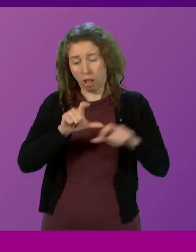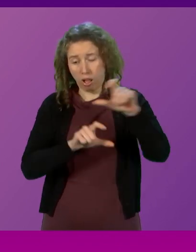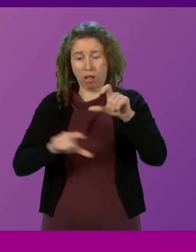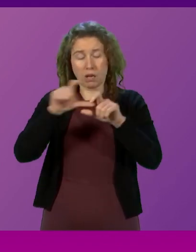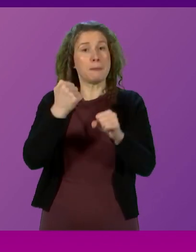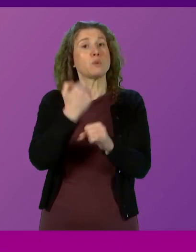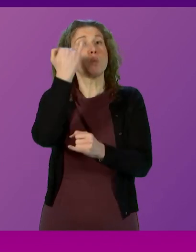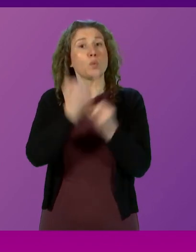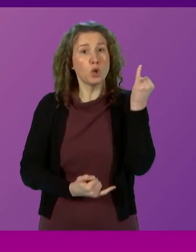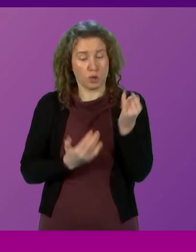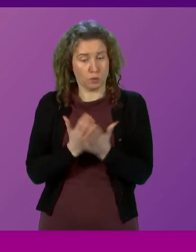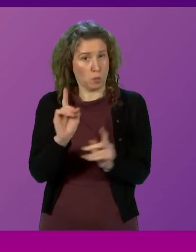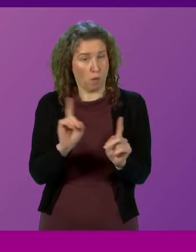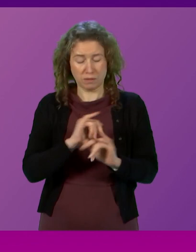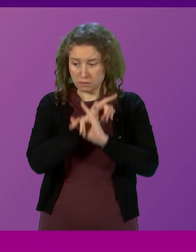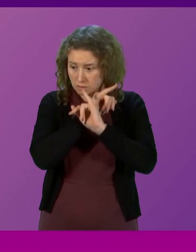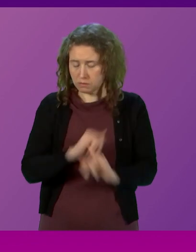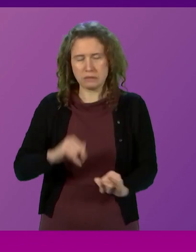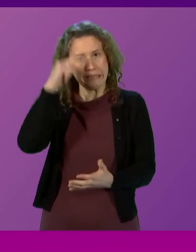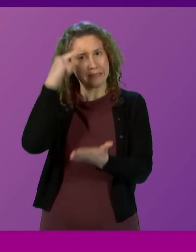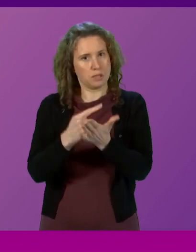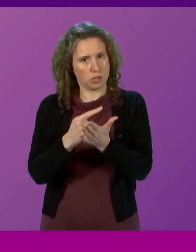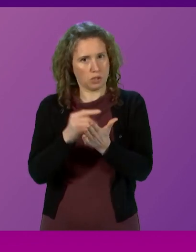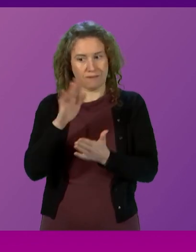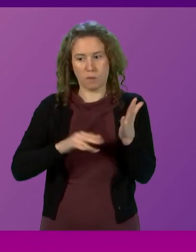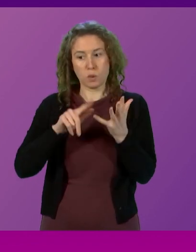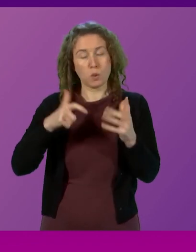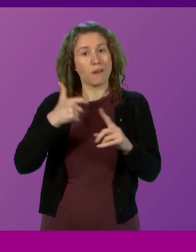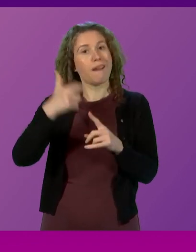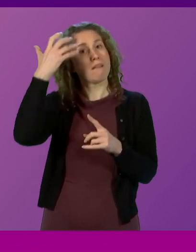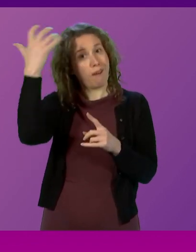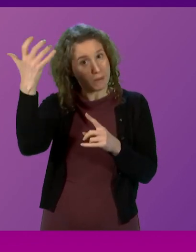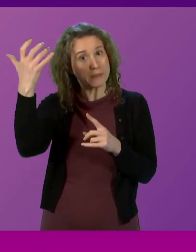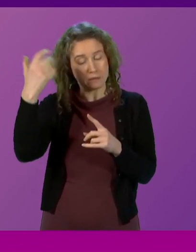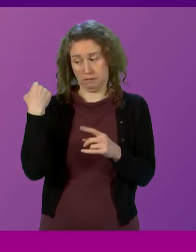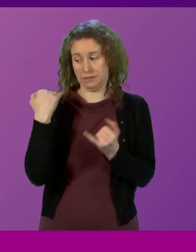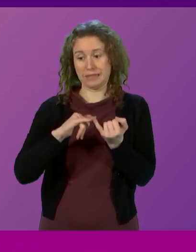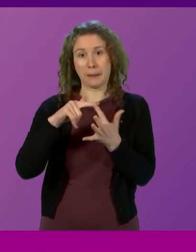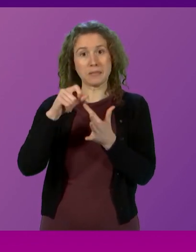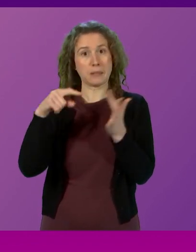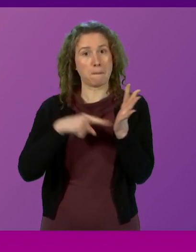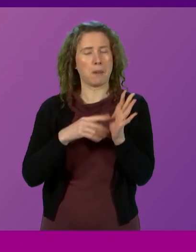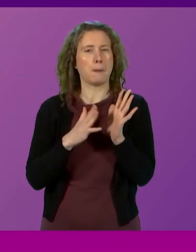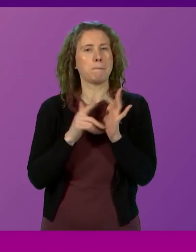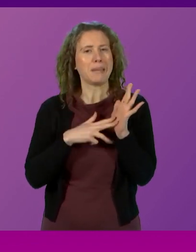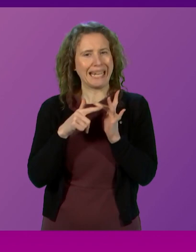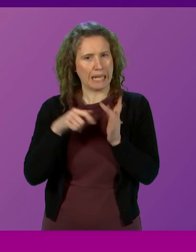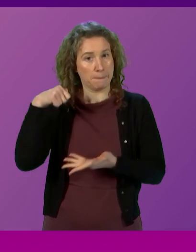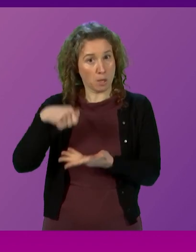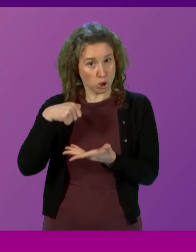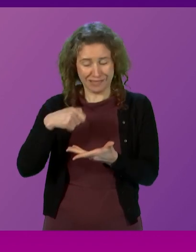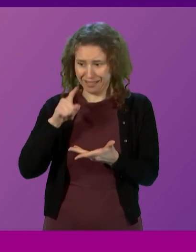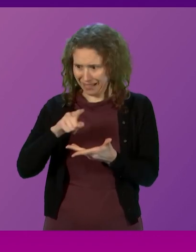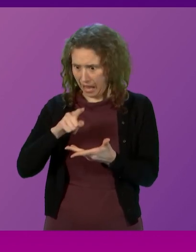by the utterly catastrophic decisions of the United Kingdom Government in the September Mini Budget, which have driven